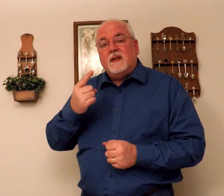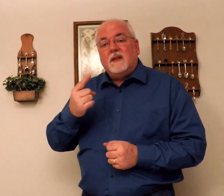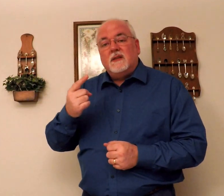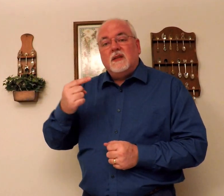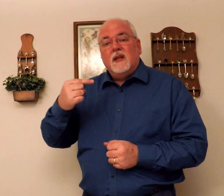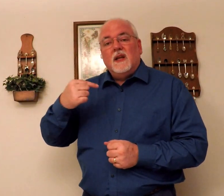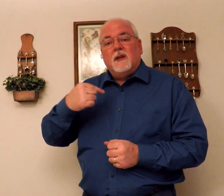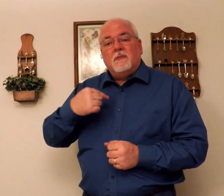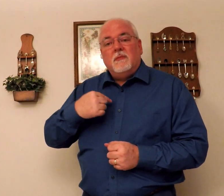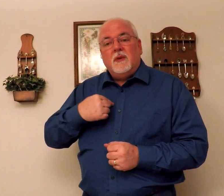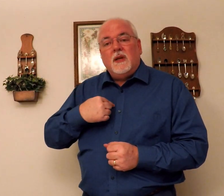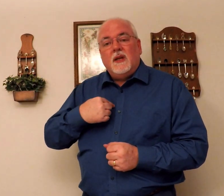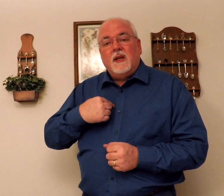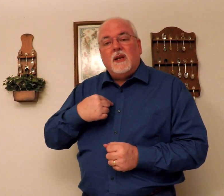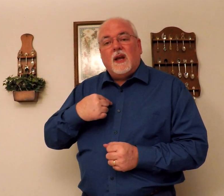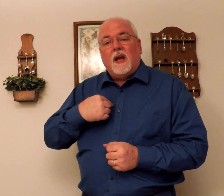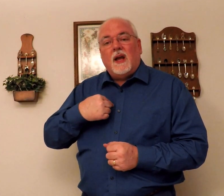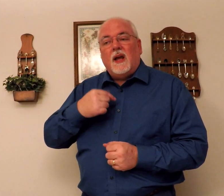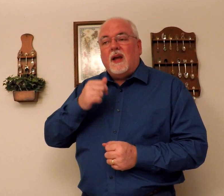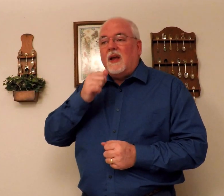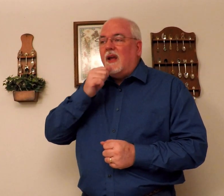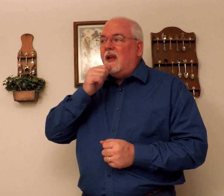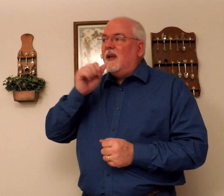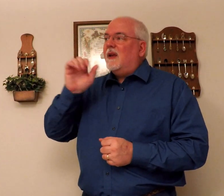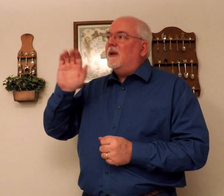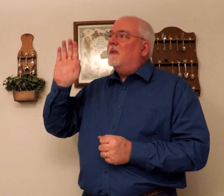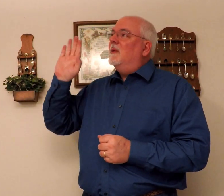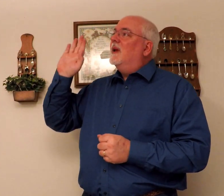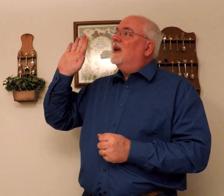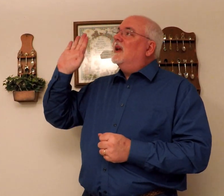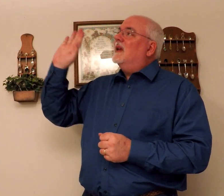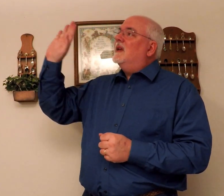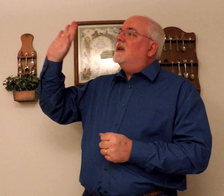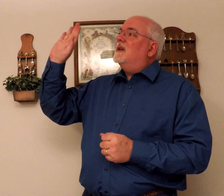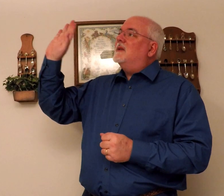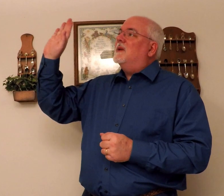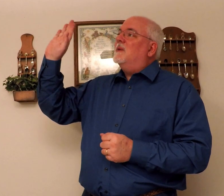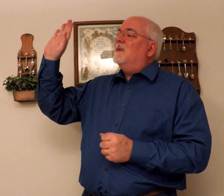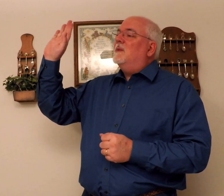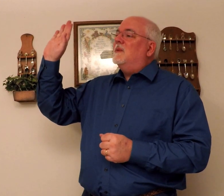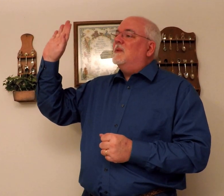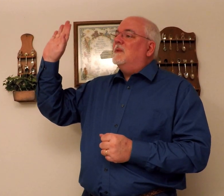me I am his own.